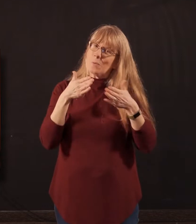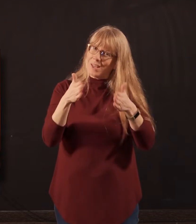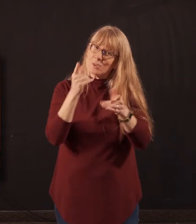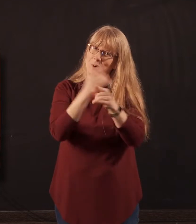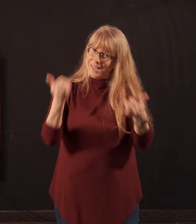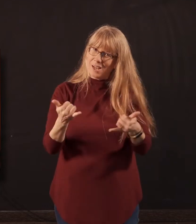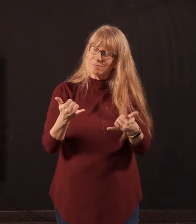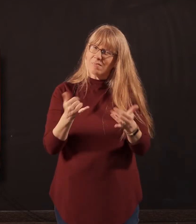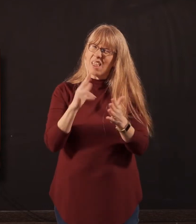these graduates.